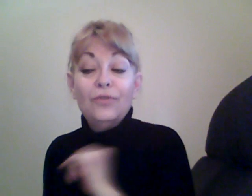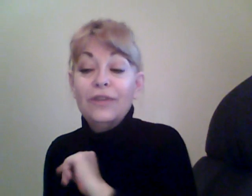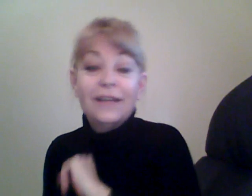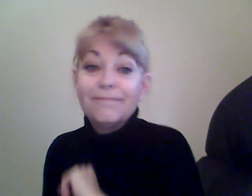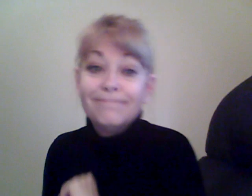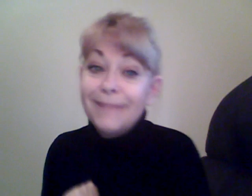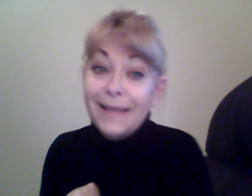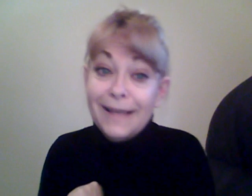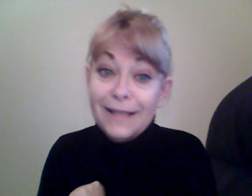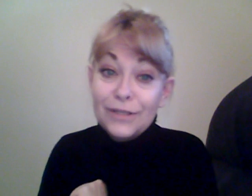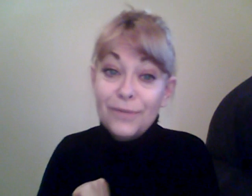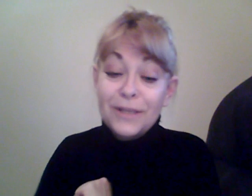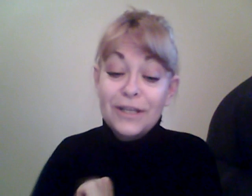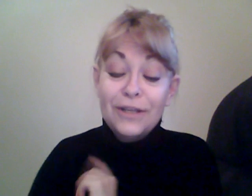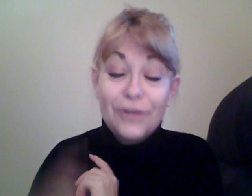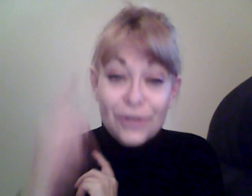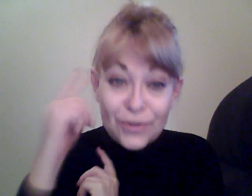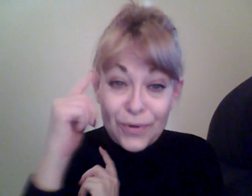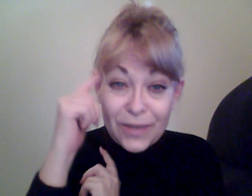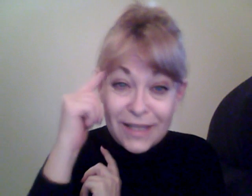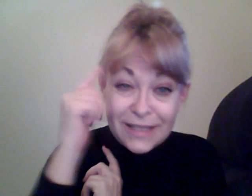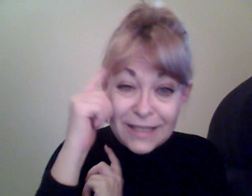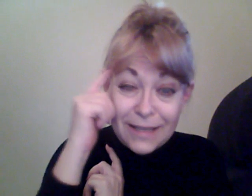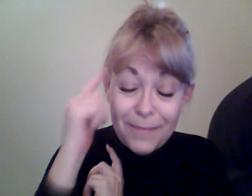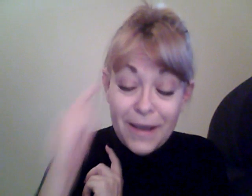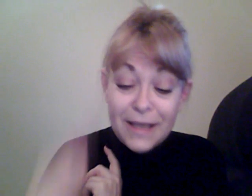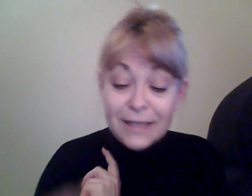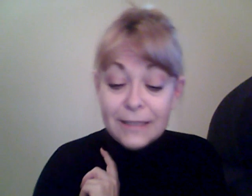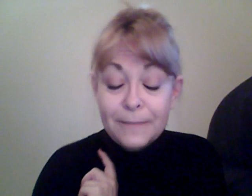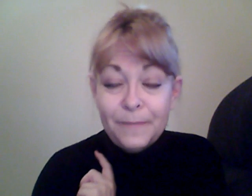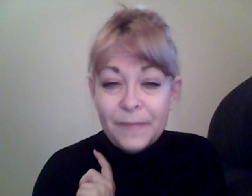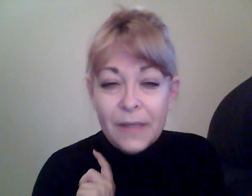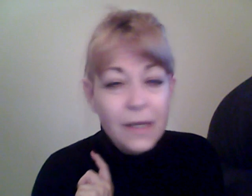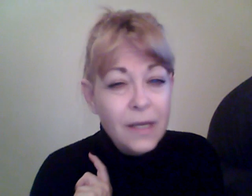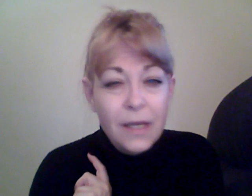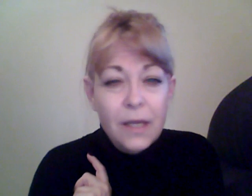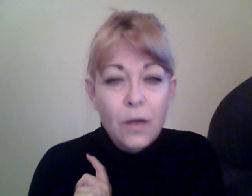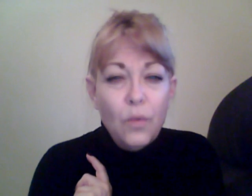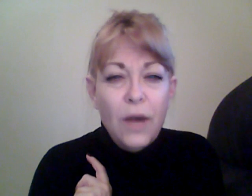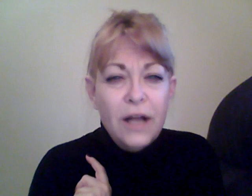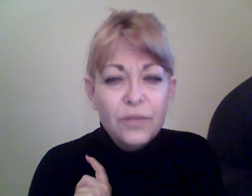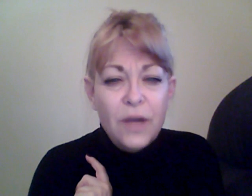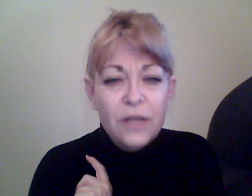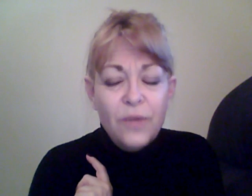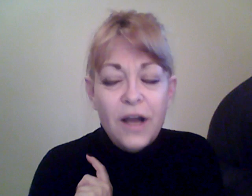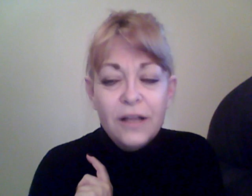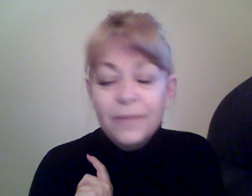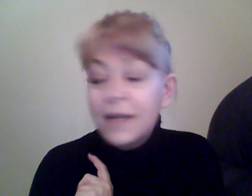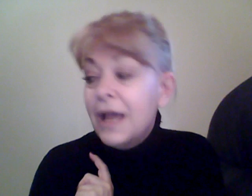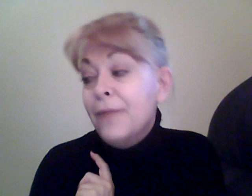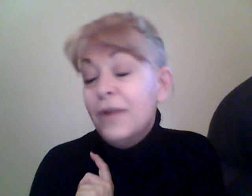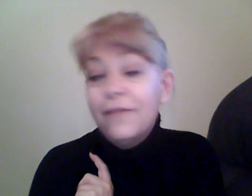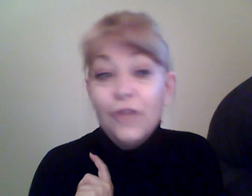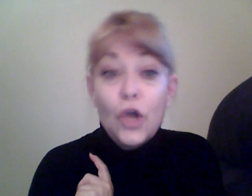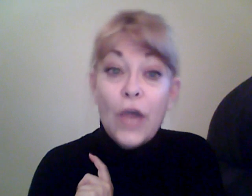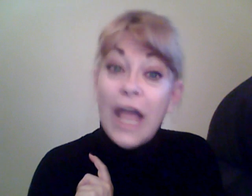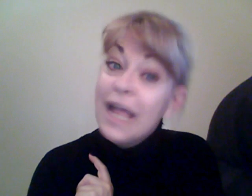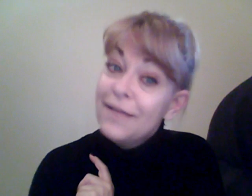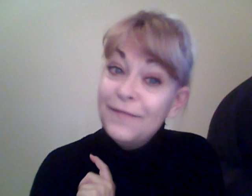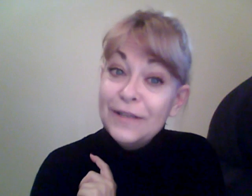thing. It ain't so much out of your control. It's in the mind. Wild, wild, wild. But I'm ready for yoga. Feels